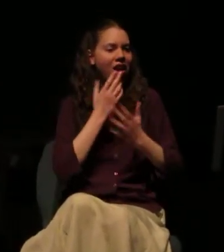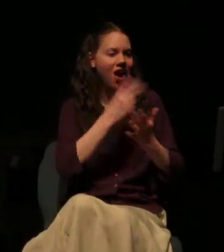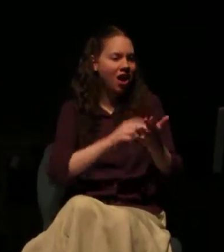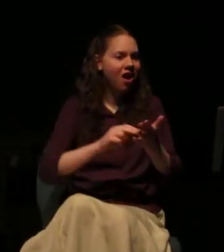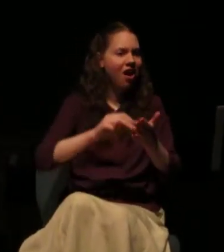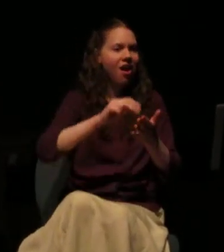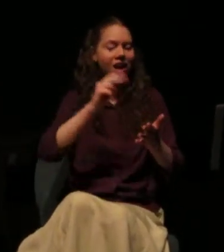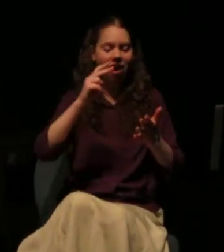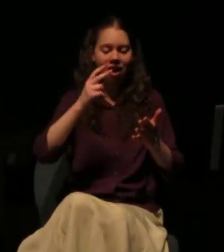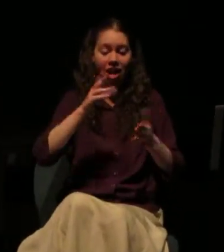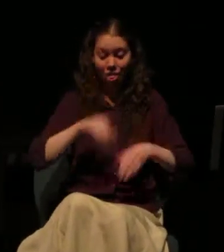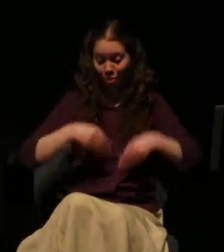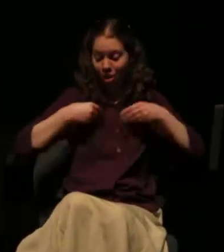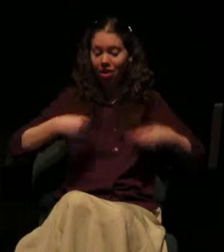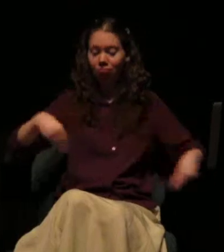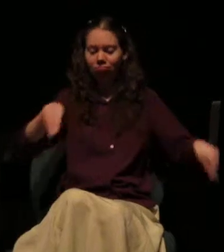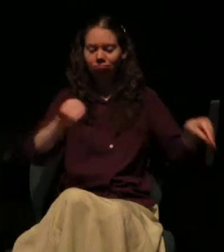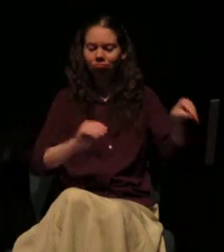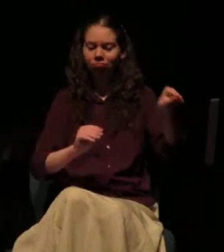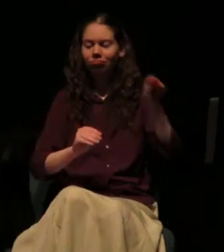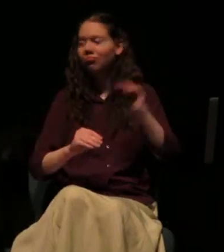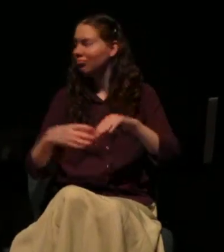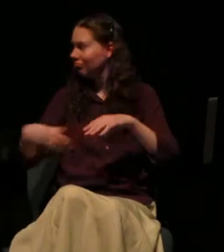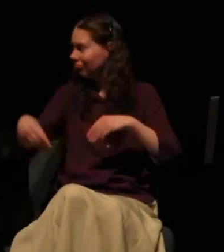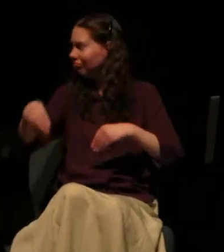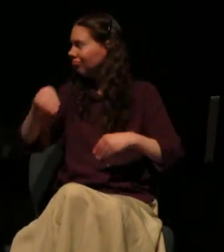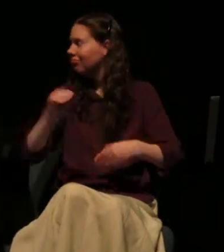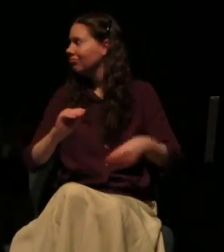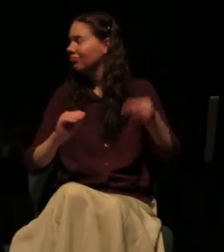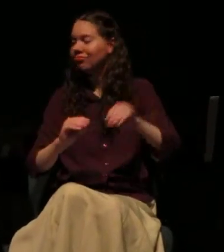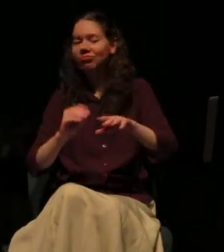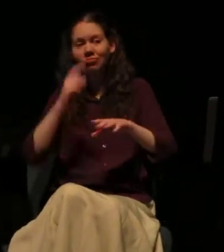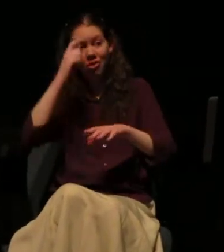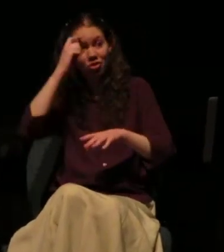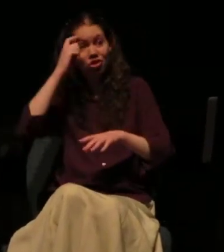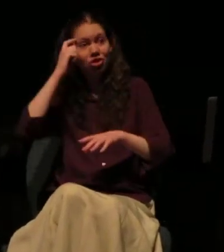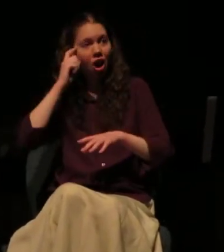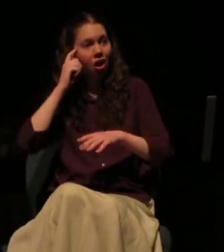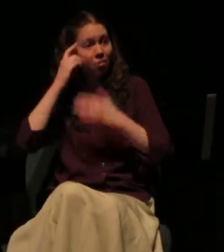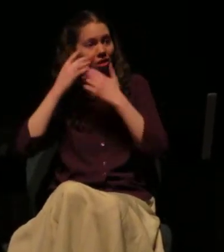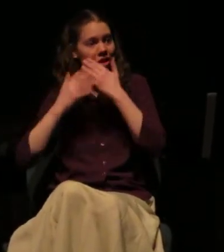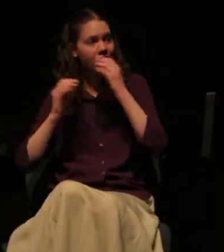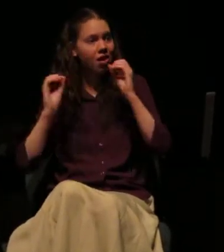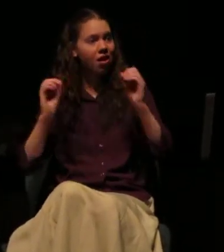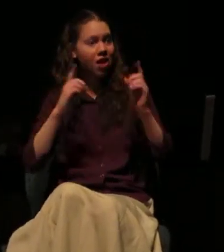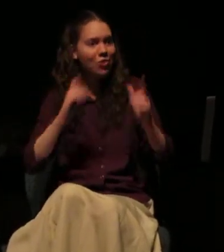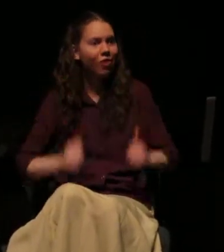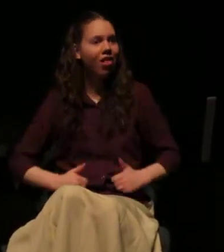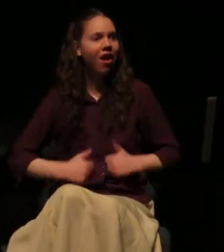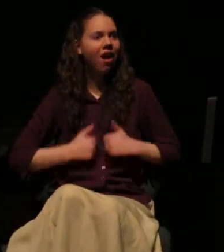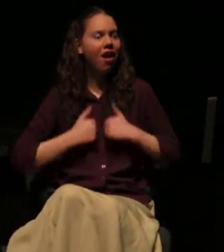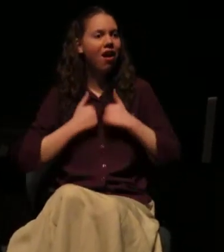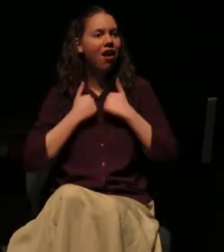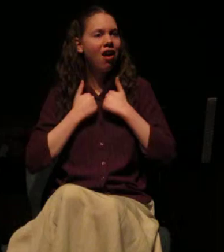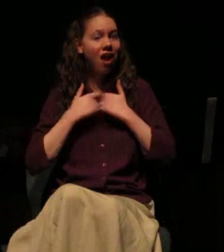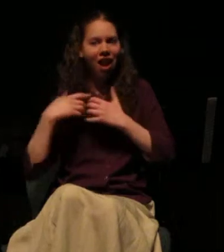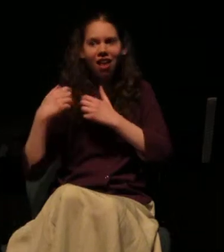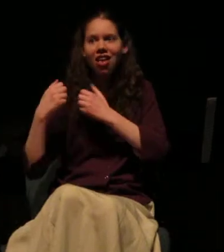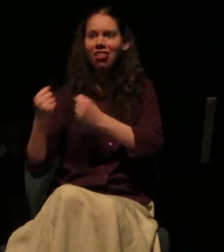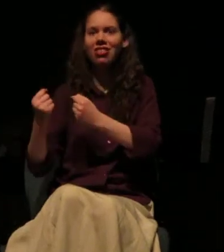folding the blanket most carefully. The scar on his forehead. But alive, and besides that, healthy, there was no